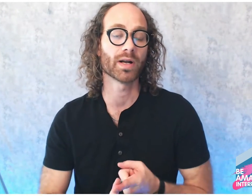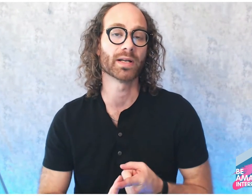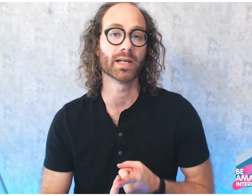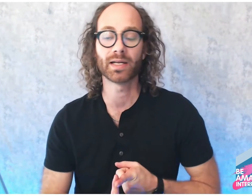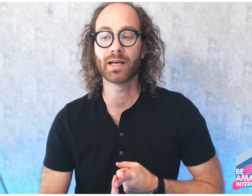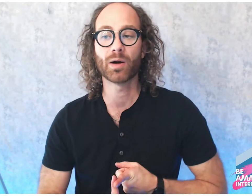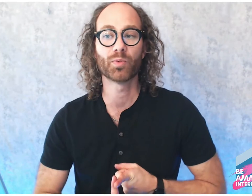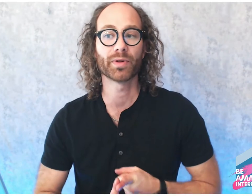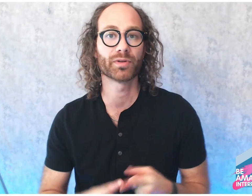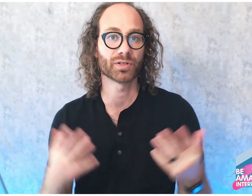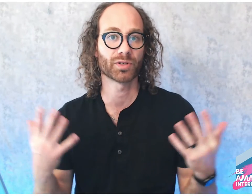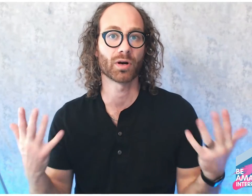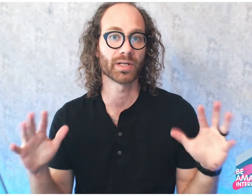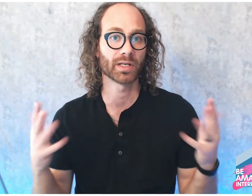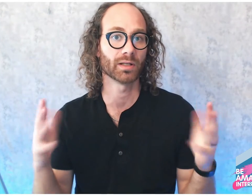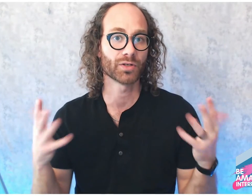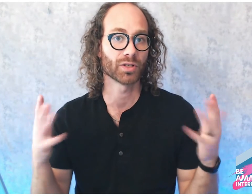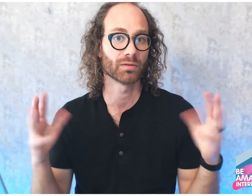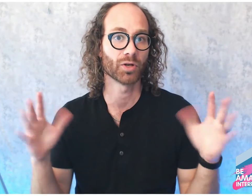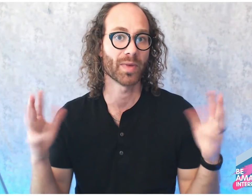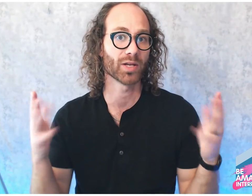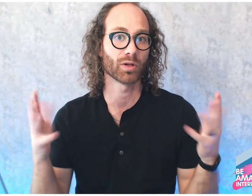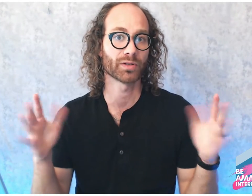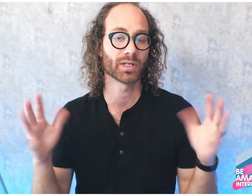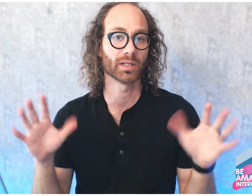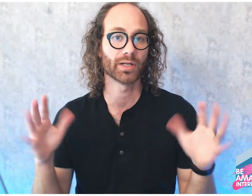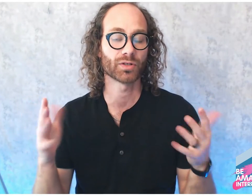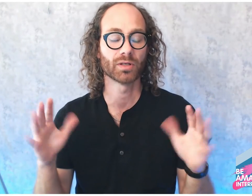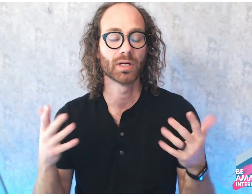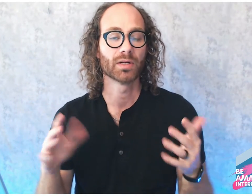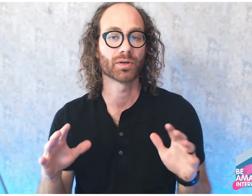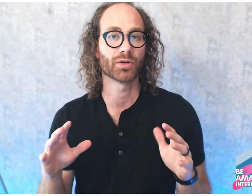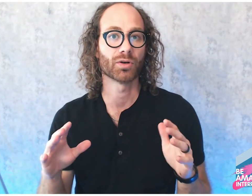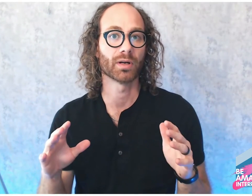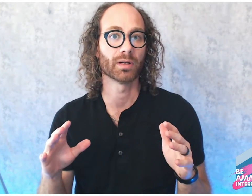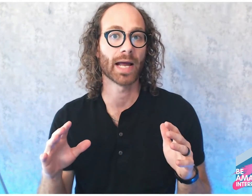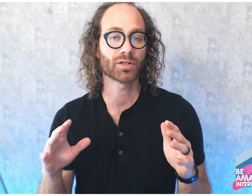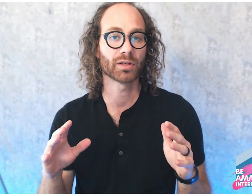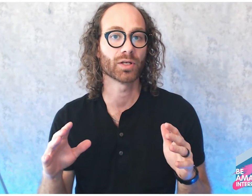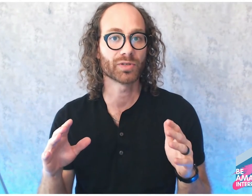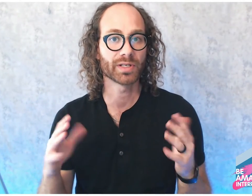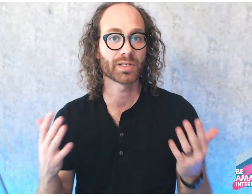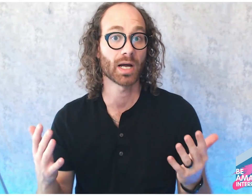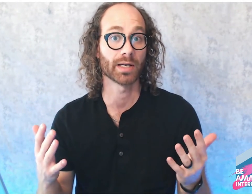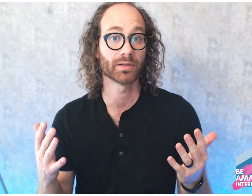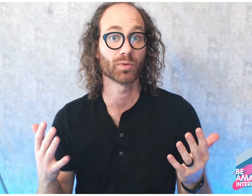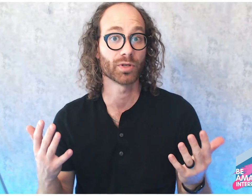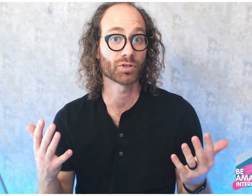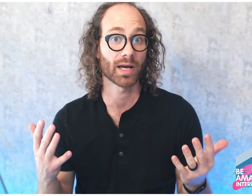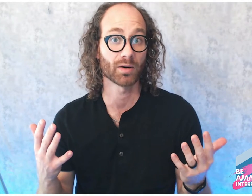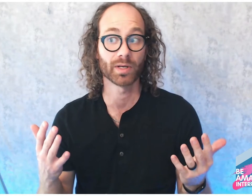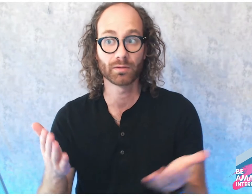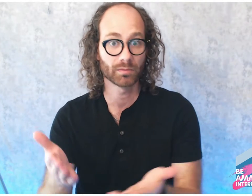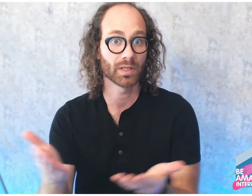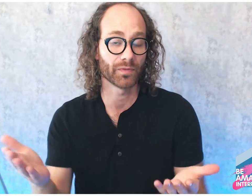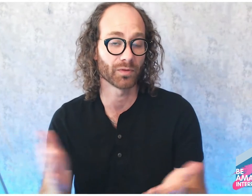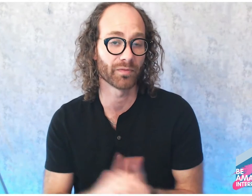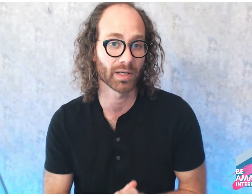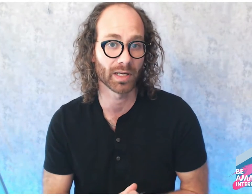it can help with just your articulation, your manual articulation. So you're actually using signs when you're shadowing. If you've, again, picked